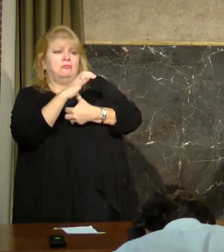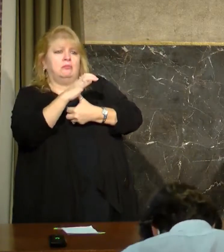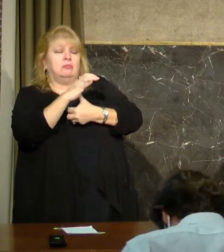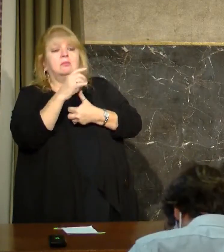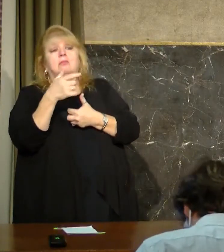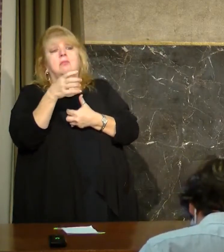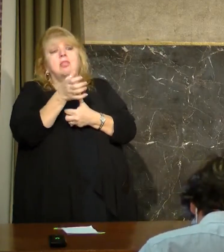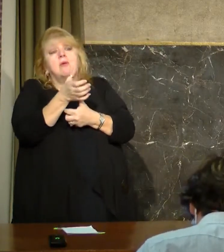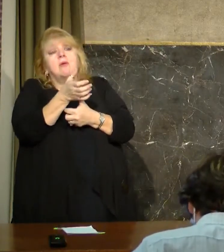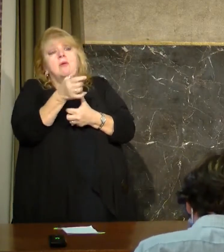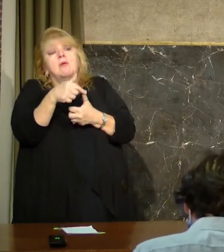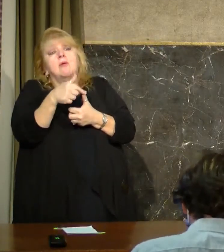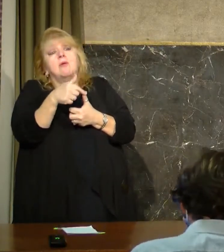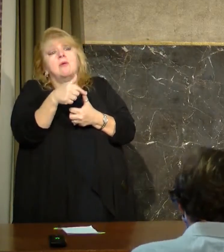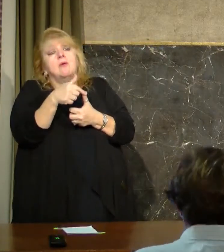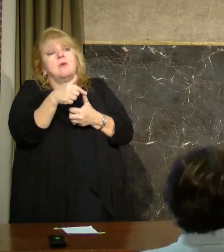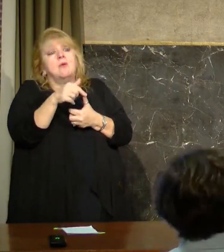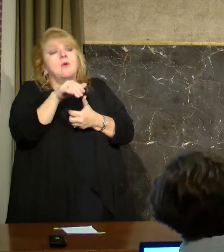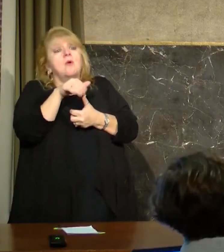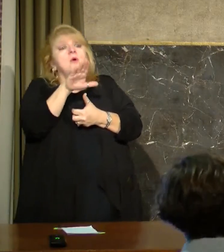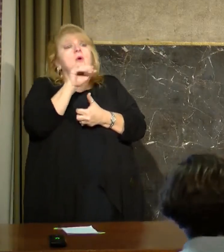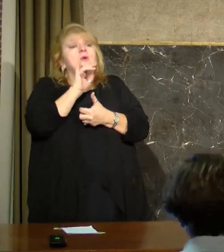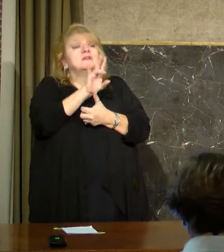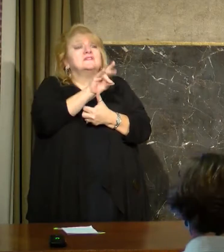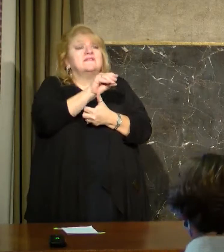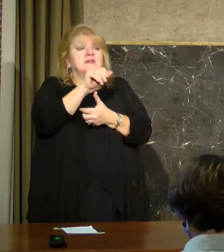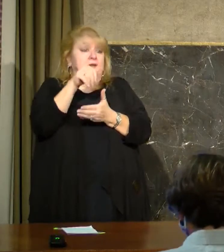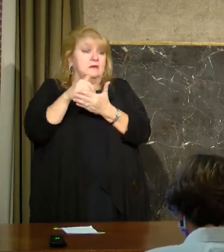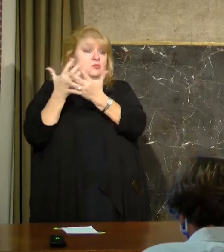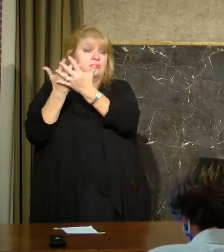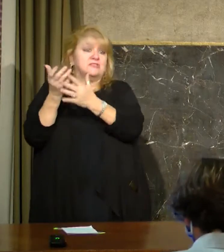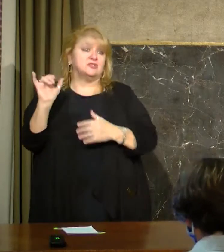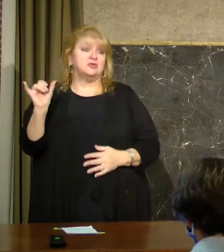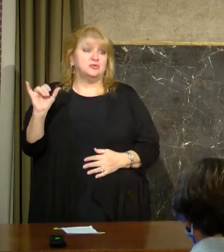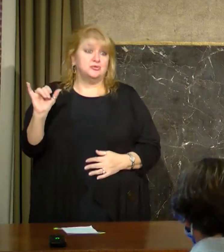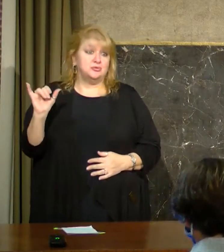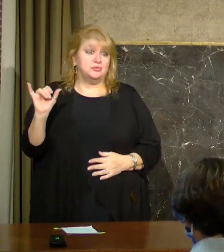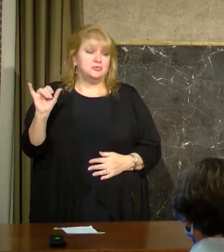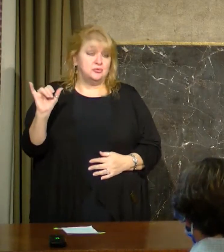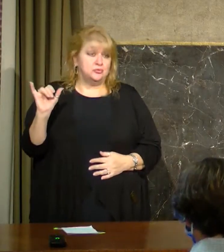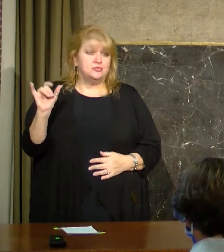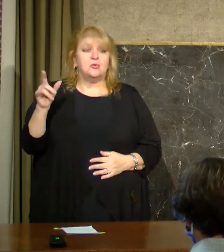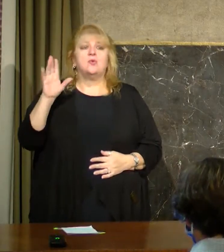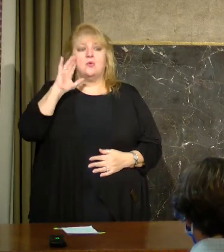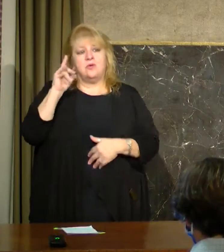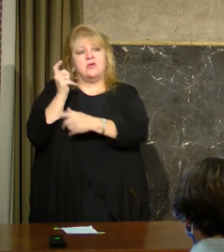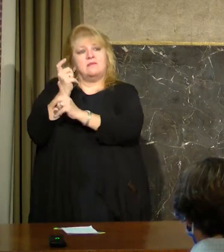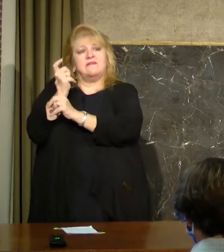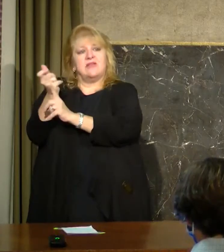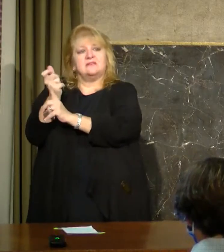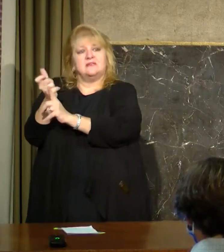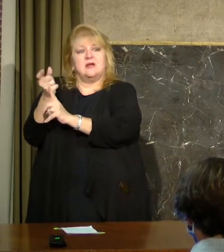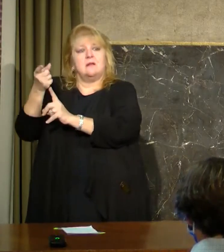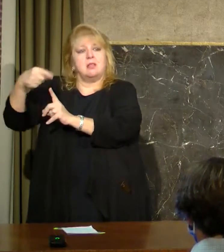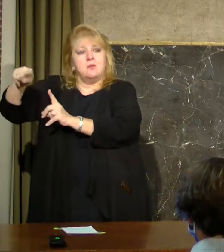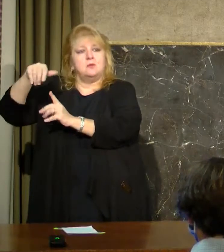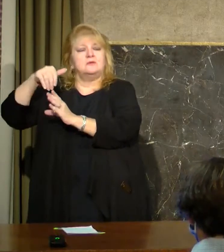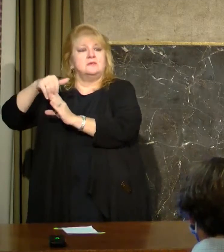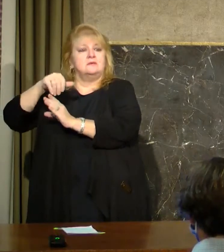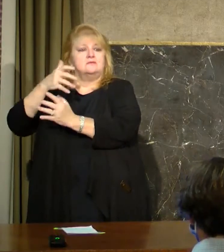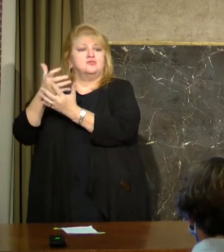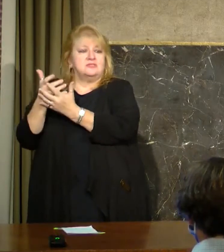those who are 70 and older in our prisons, and we will be vaccinating them as well as